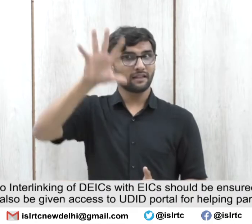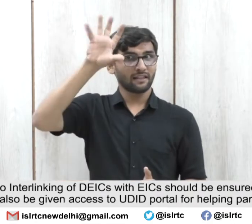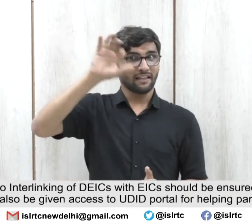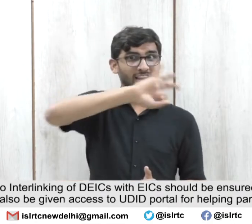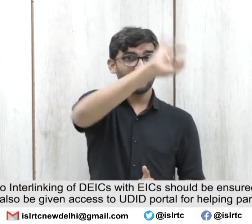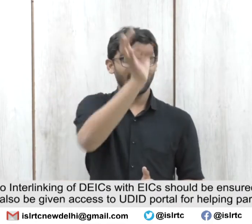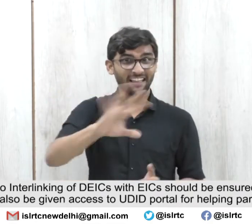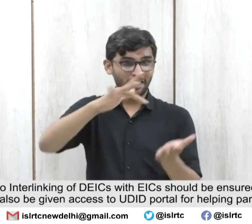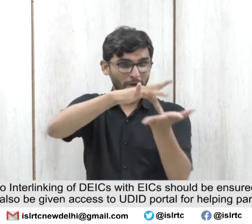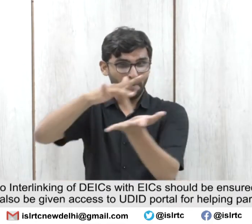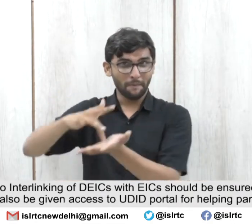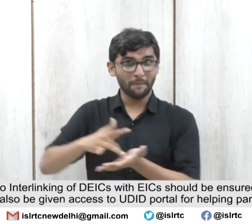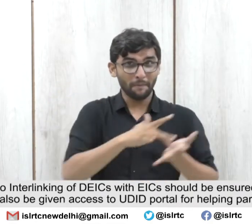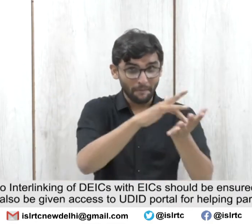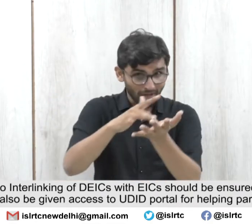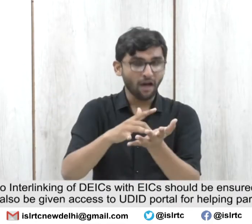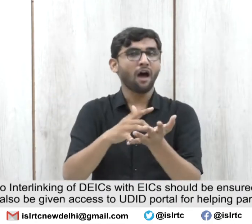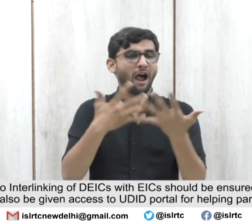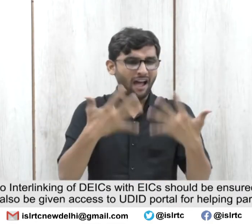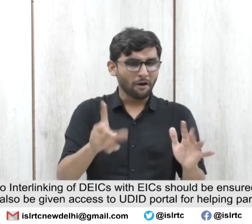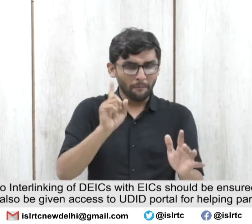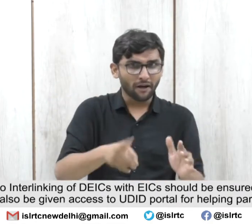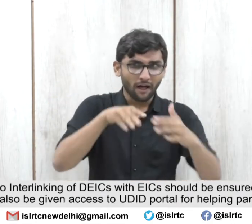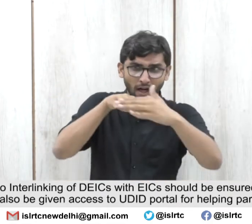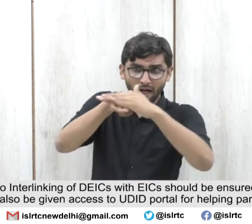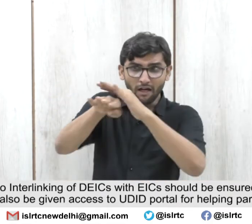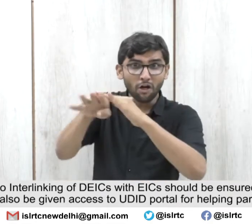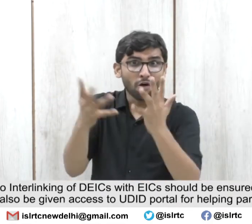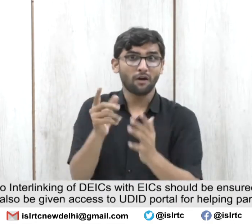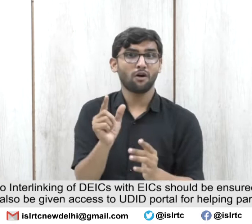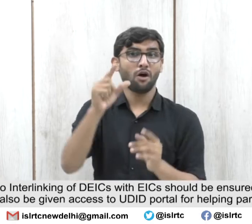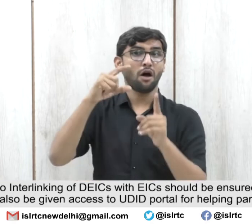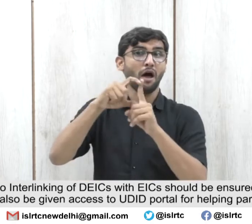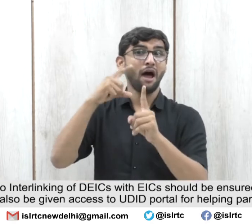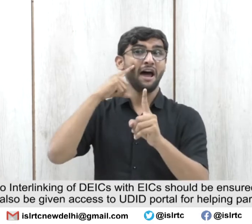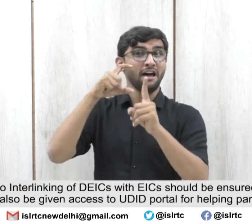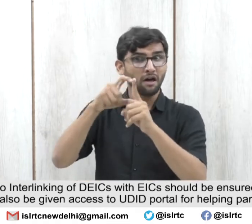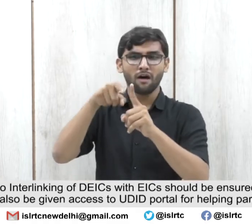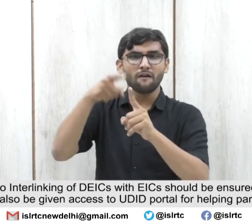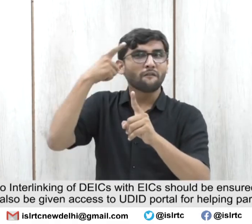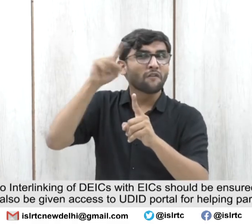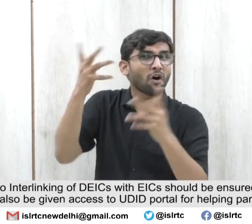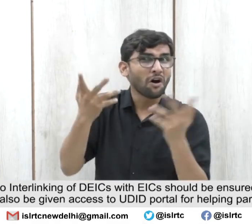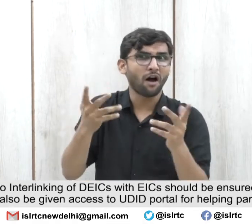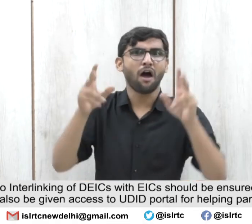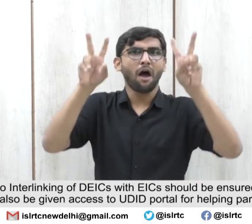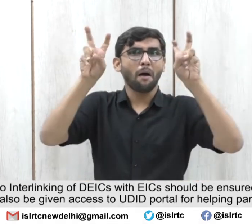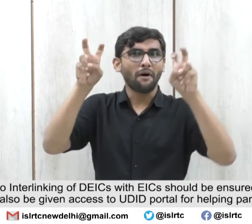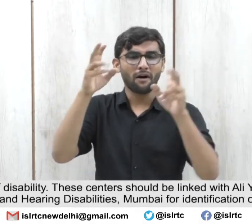also be given access to UDID portal for helping parents for assessment and